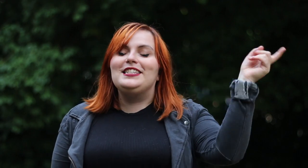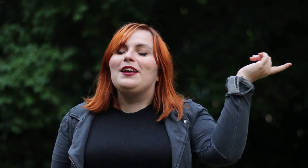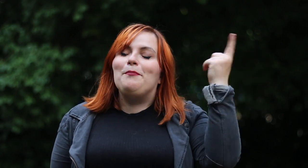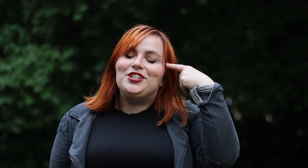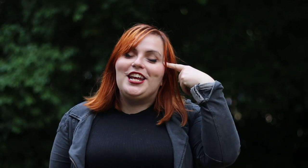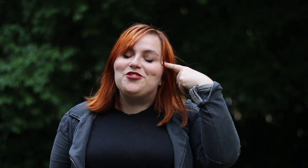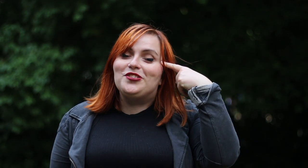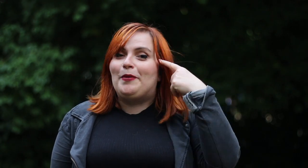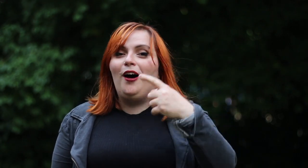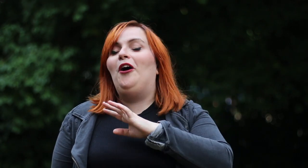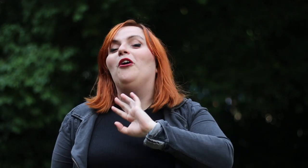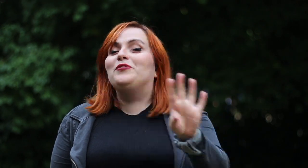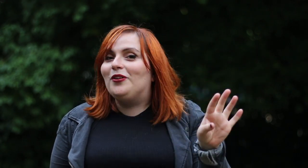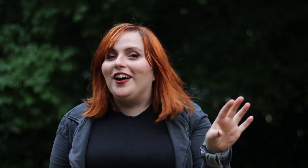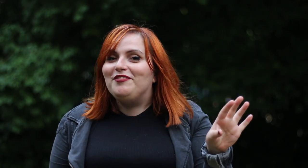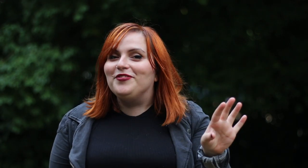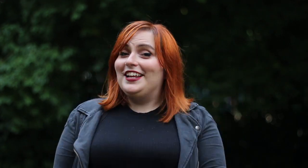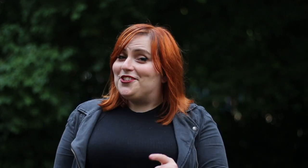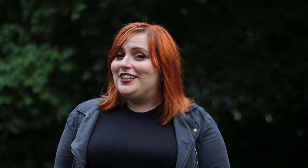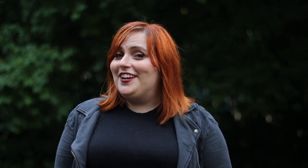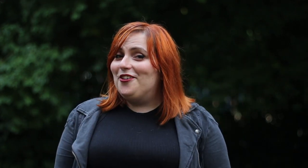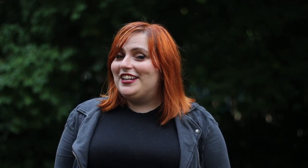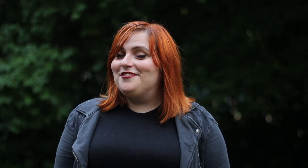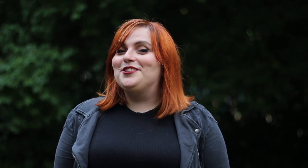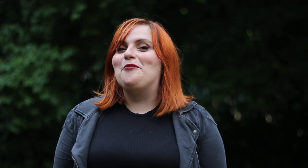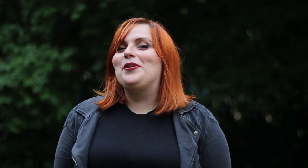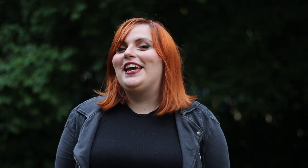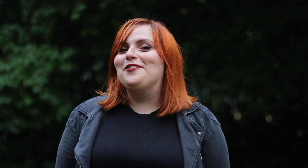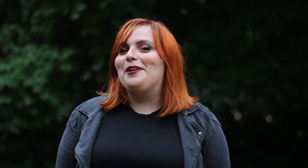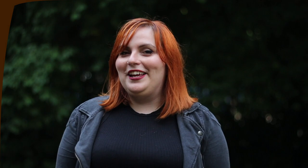imagination spa of your life, let's treat that noggin for a weekend away.